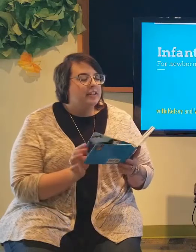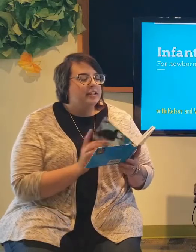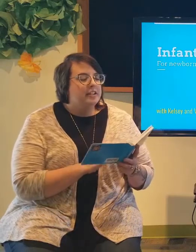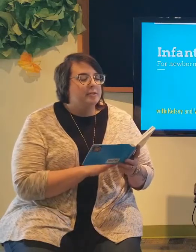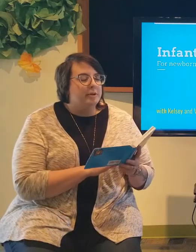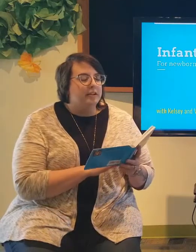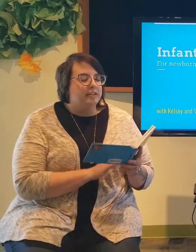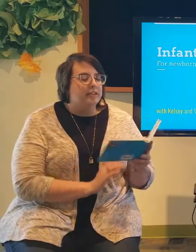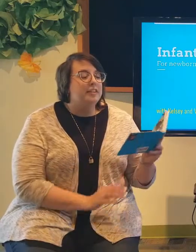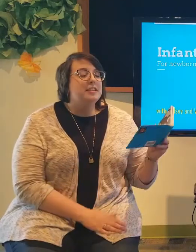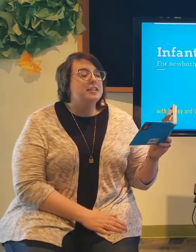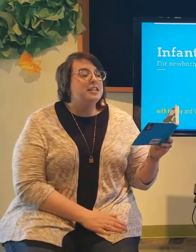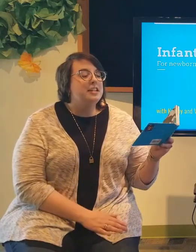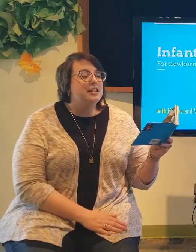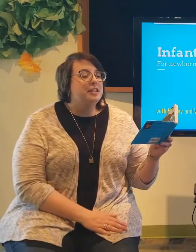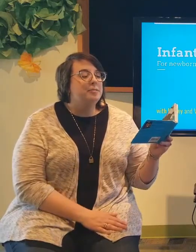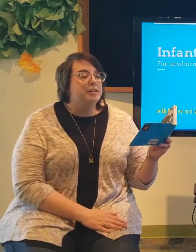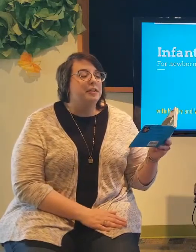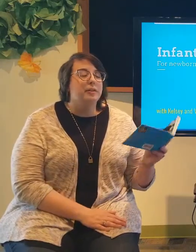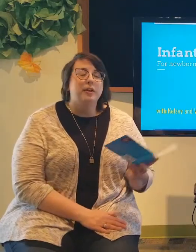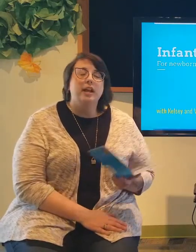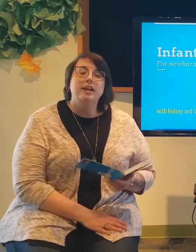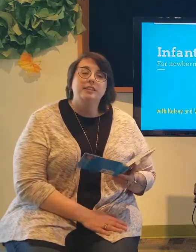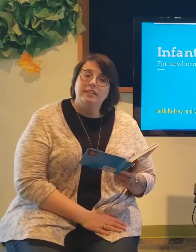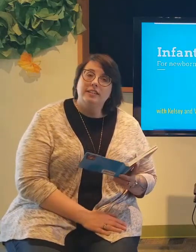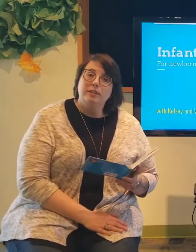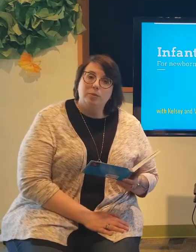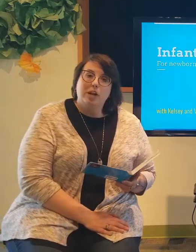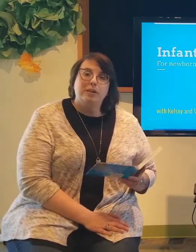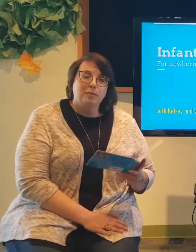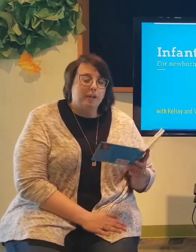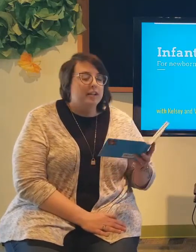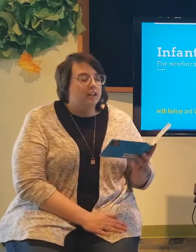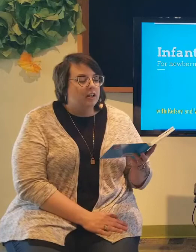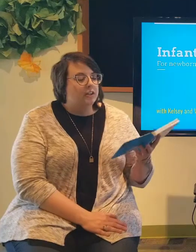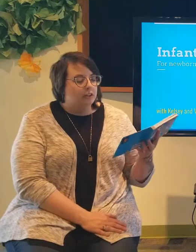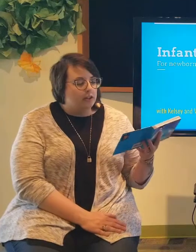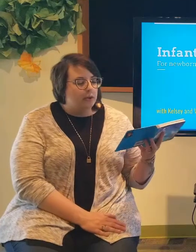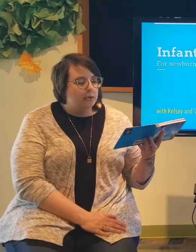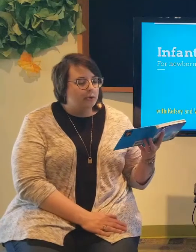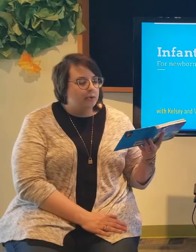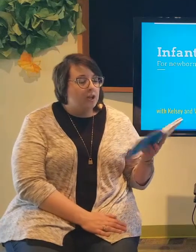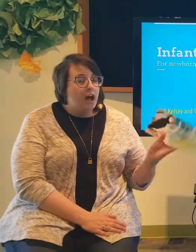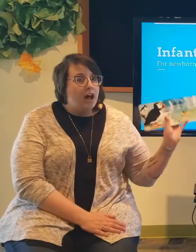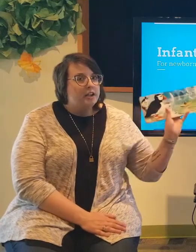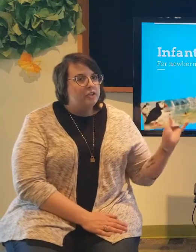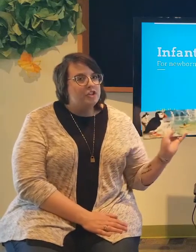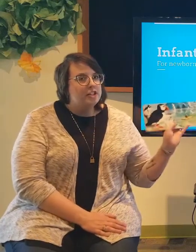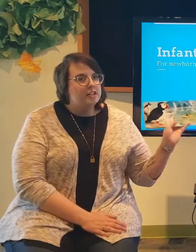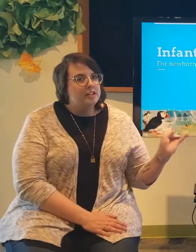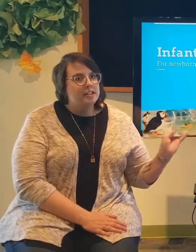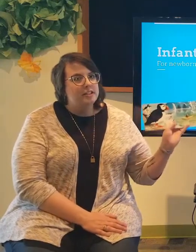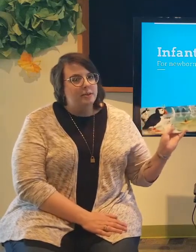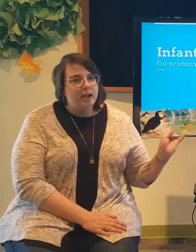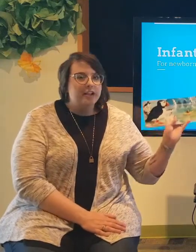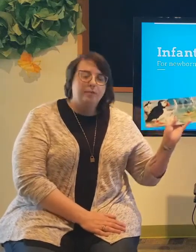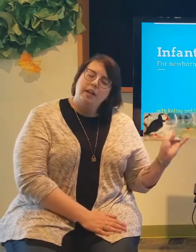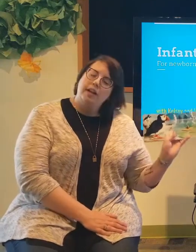above and you'll see below. And a little white whale on the gold. You're just a little white whale